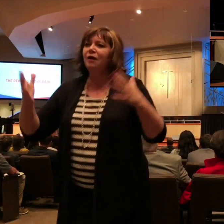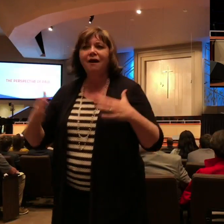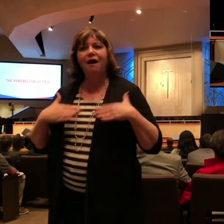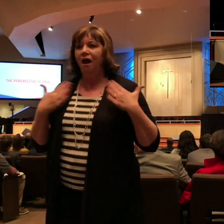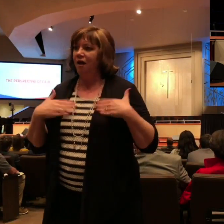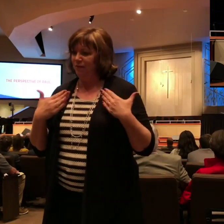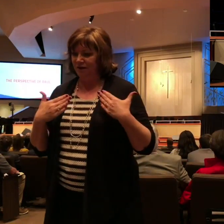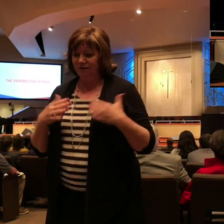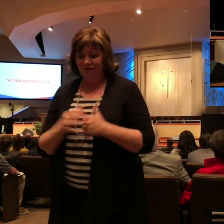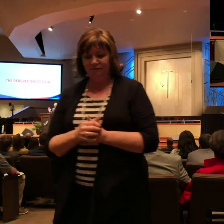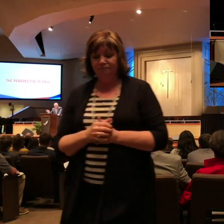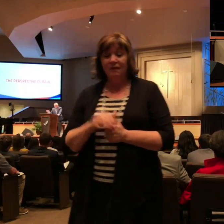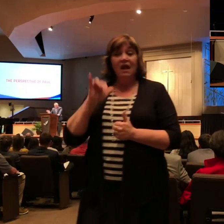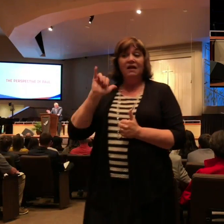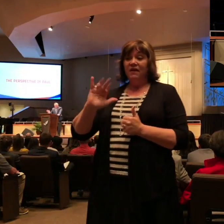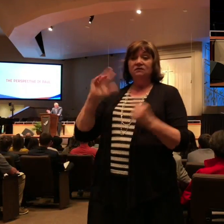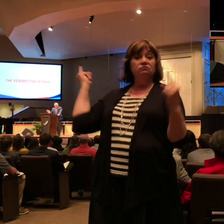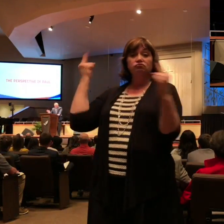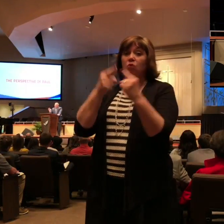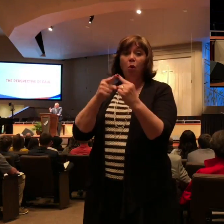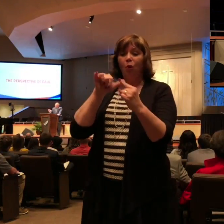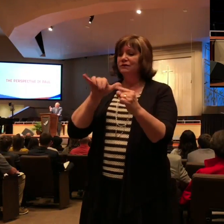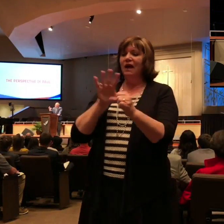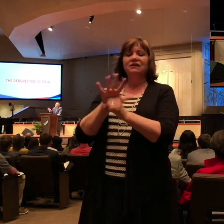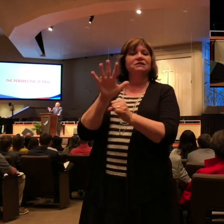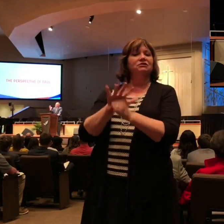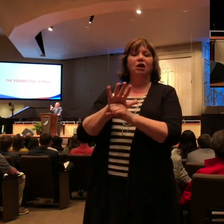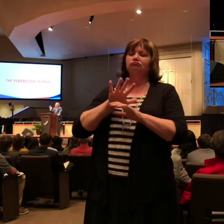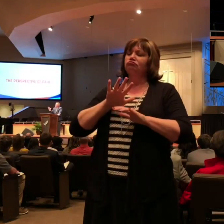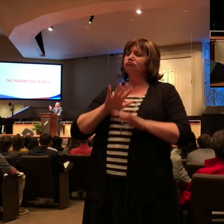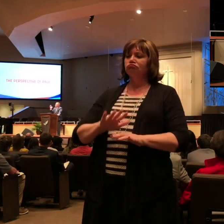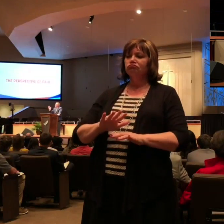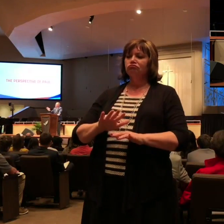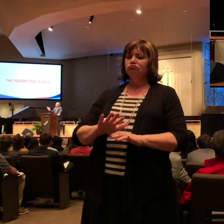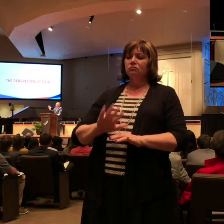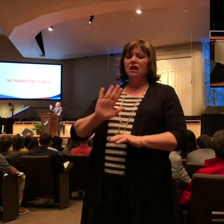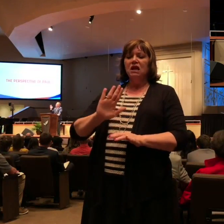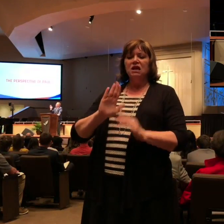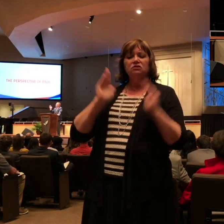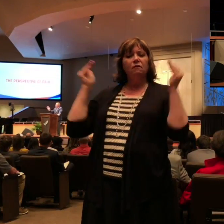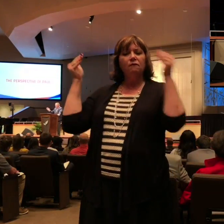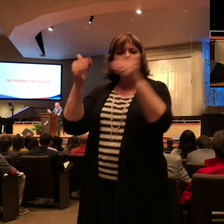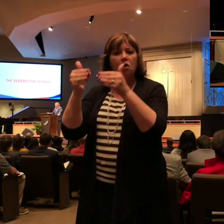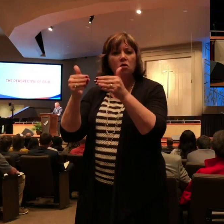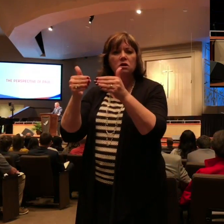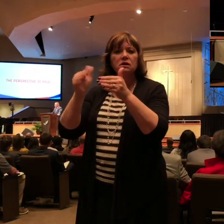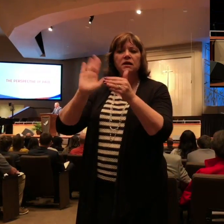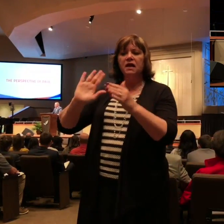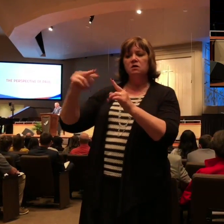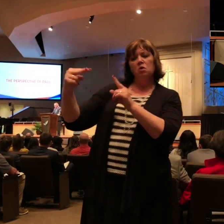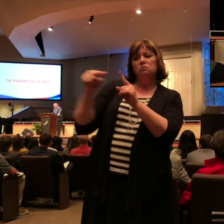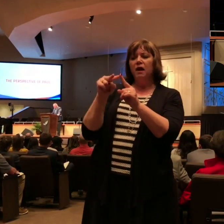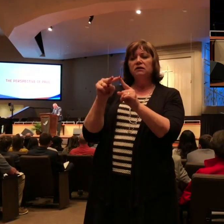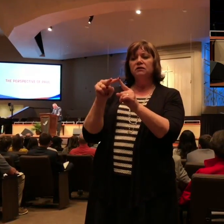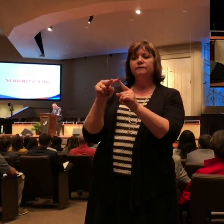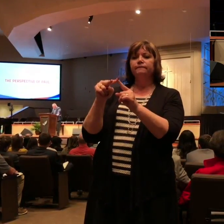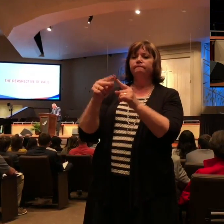that's all that mattered to him. He kept his eyes on what truly was important. Incredible